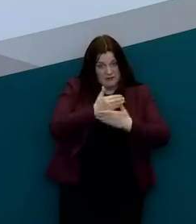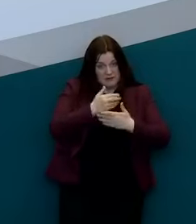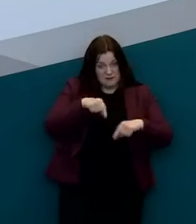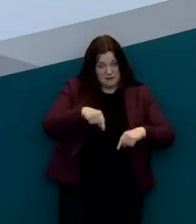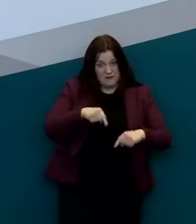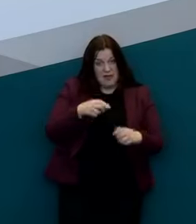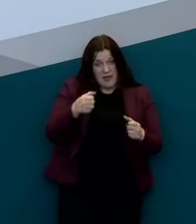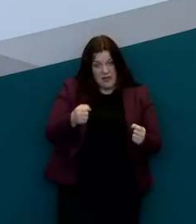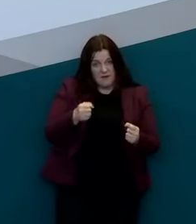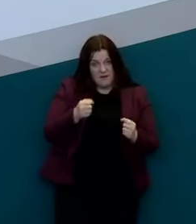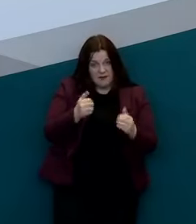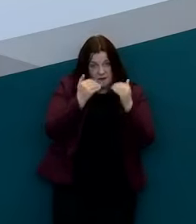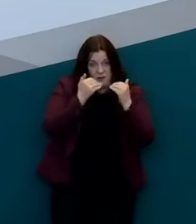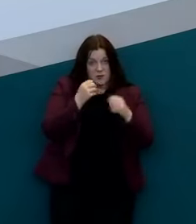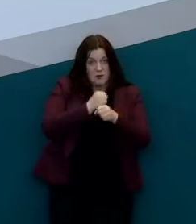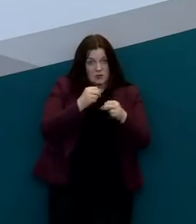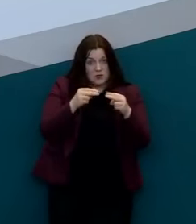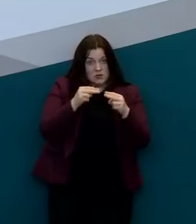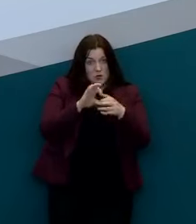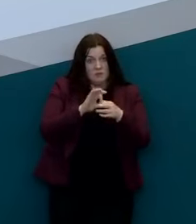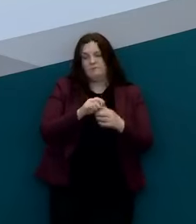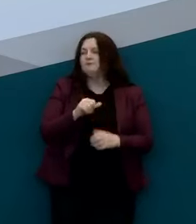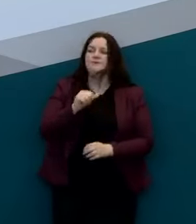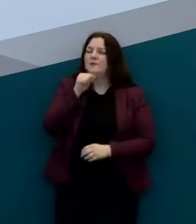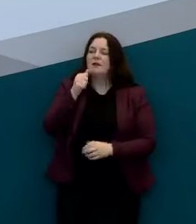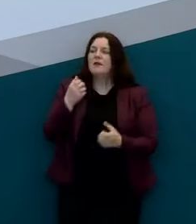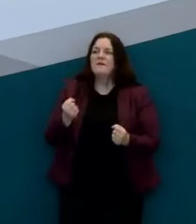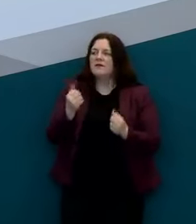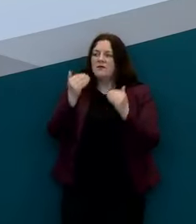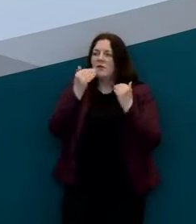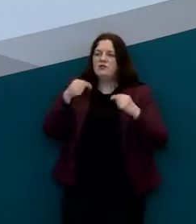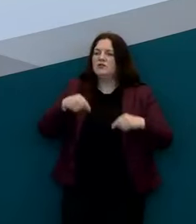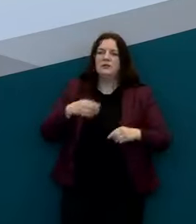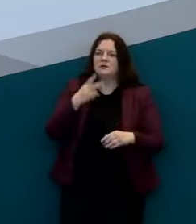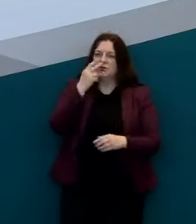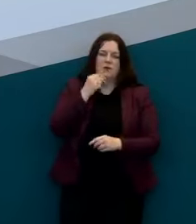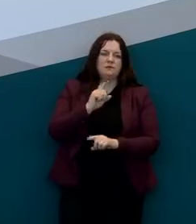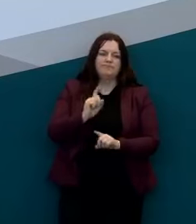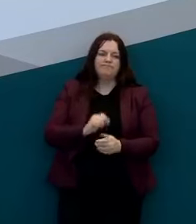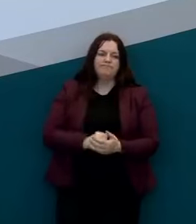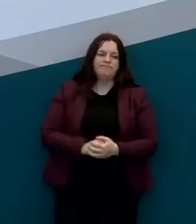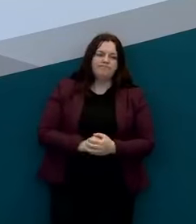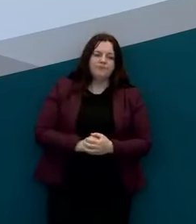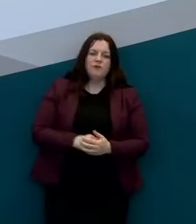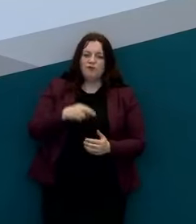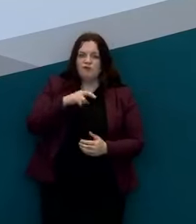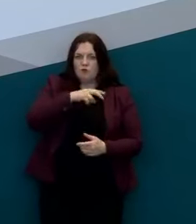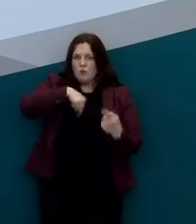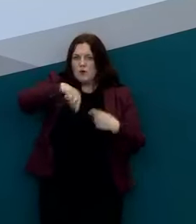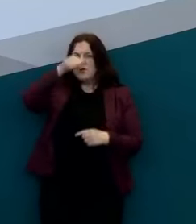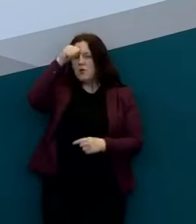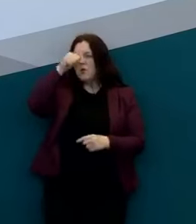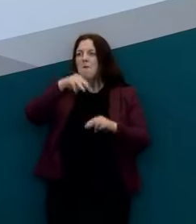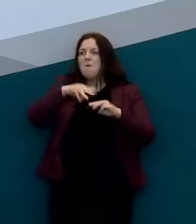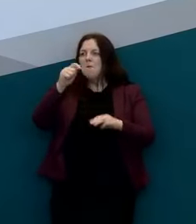were you able to get that data i don't have that data with me tonight um we know that most of the deaths in terms of place of occurrence as i've said